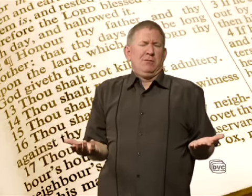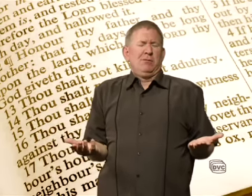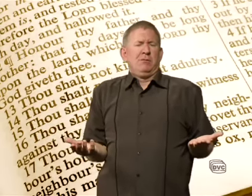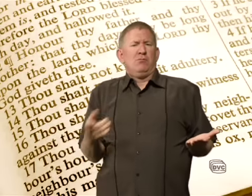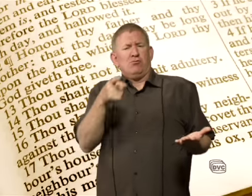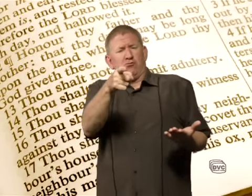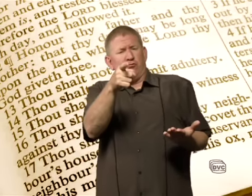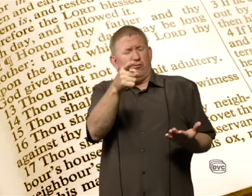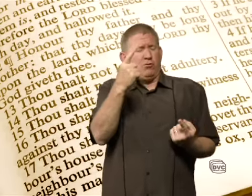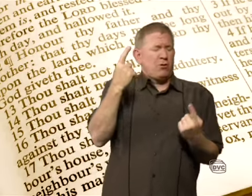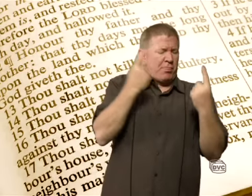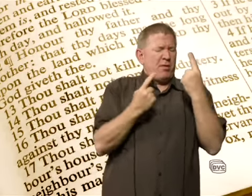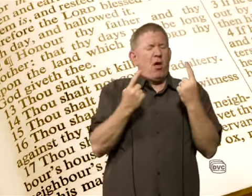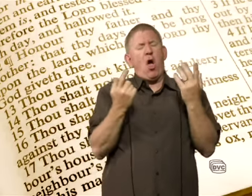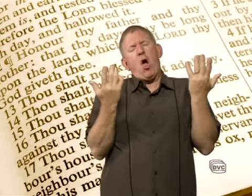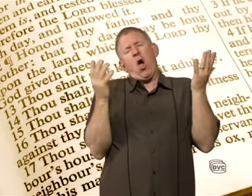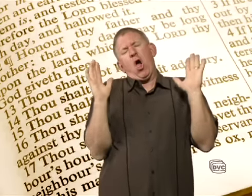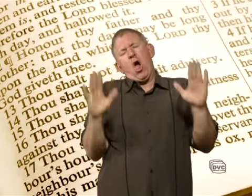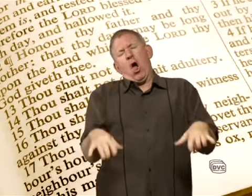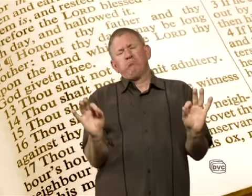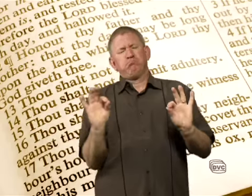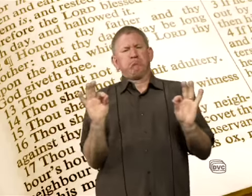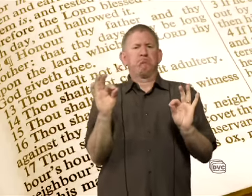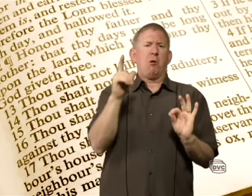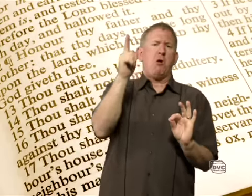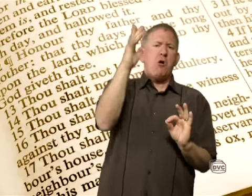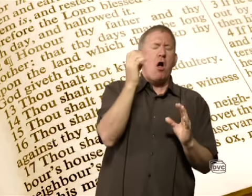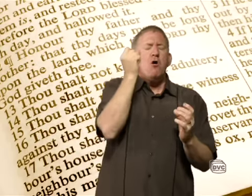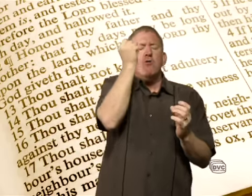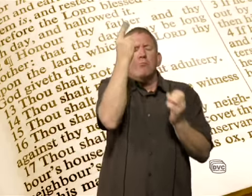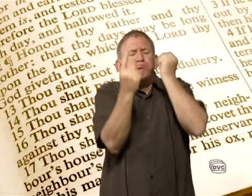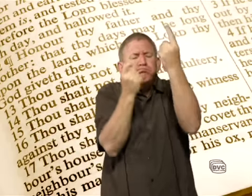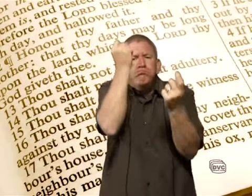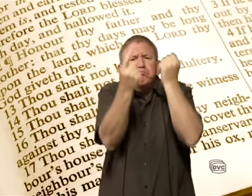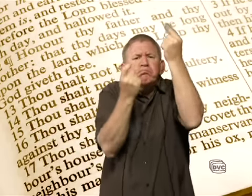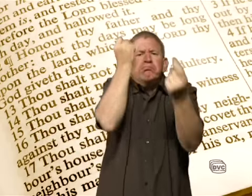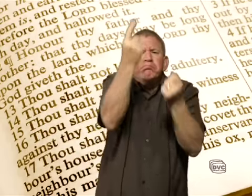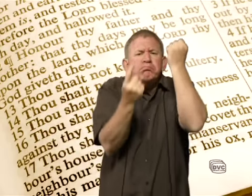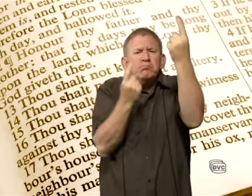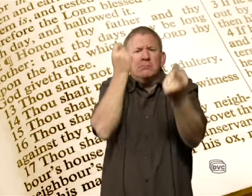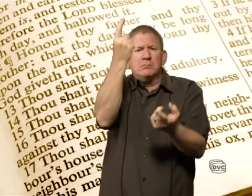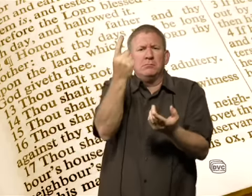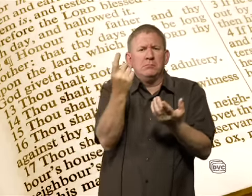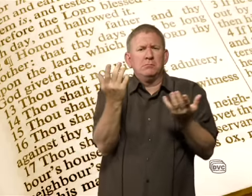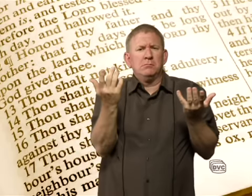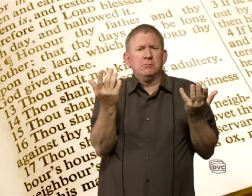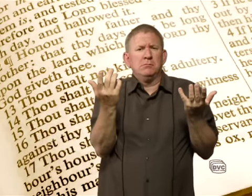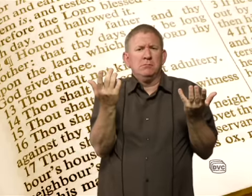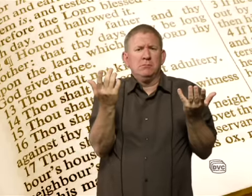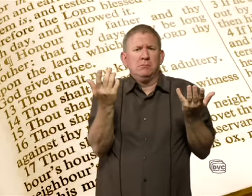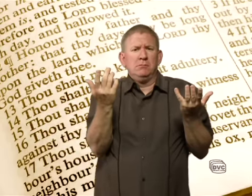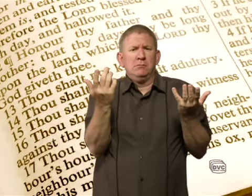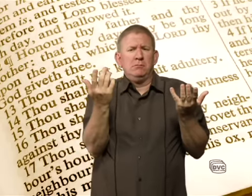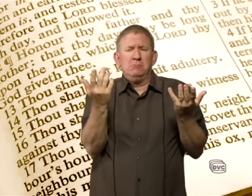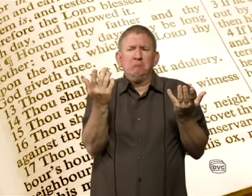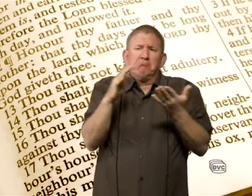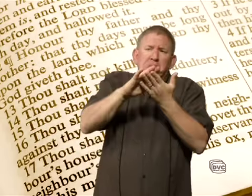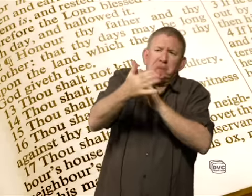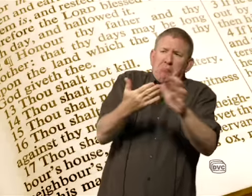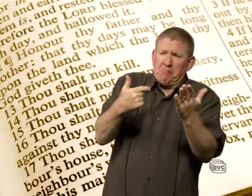Or maybe you're thinking another thought. Well, God understands who I am. He'll forgive